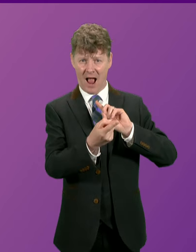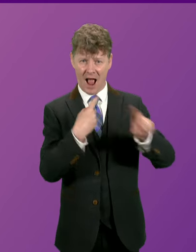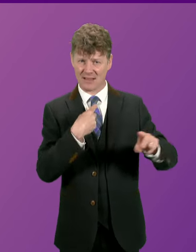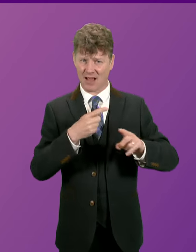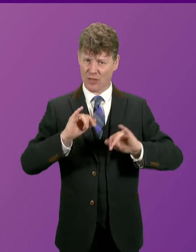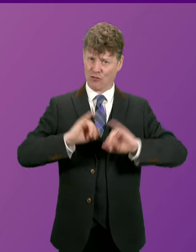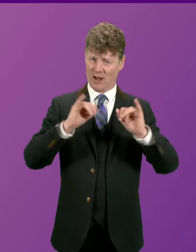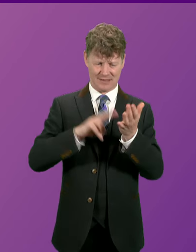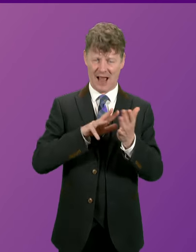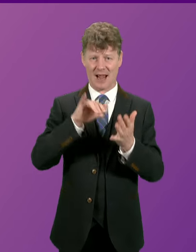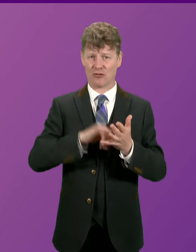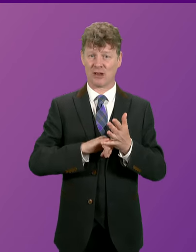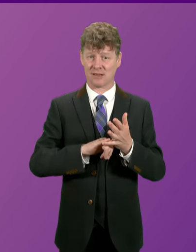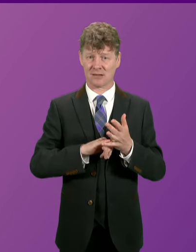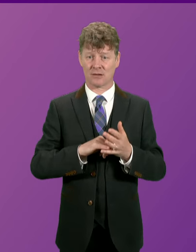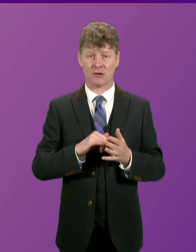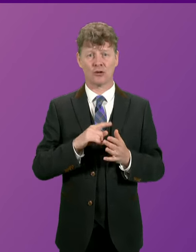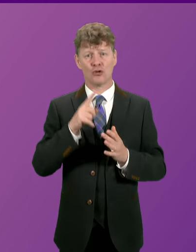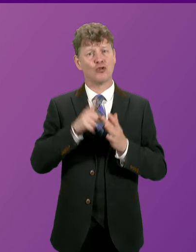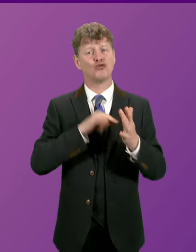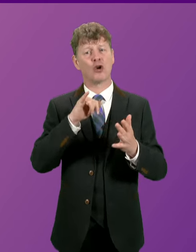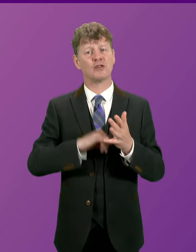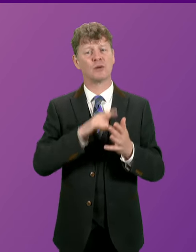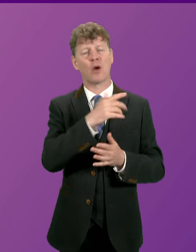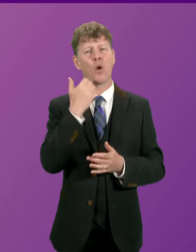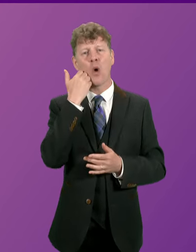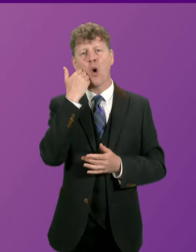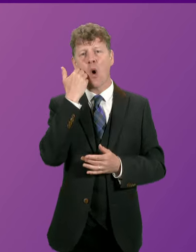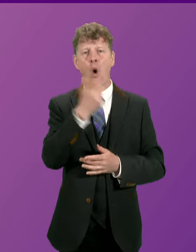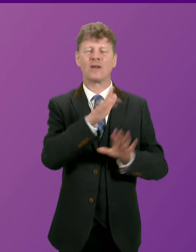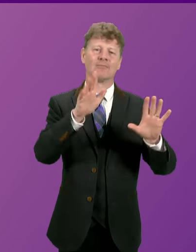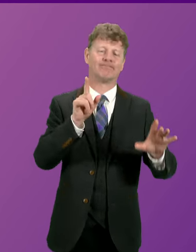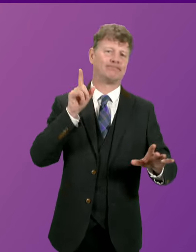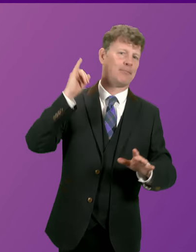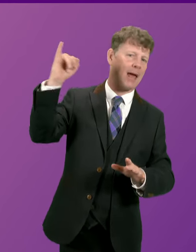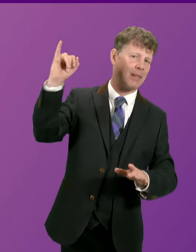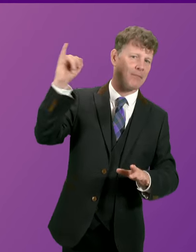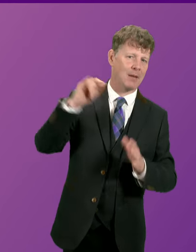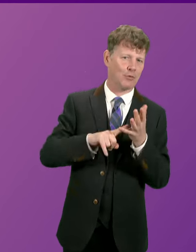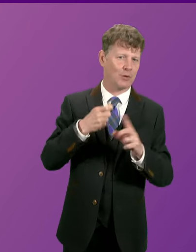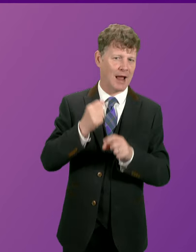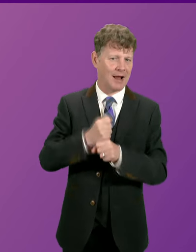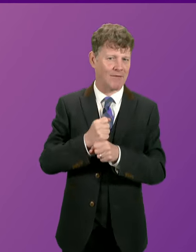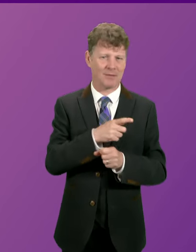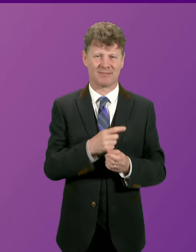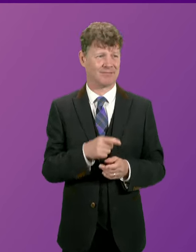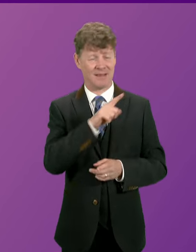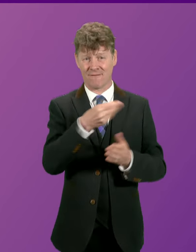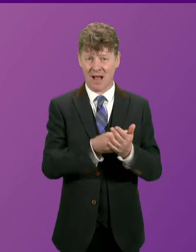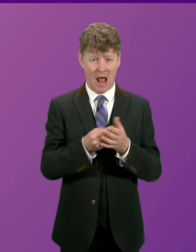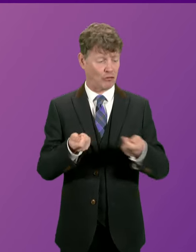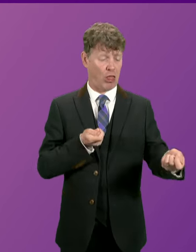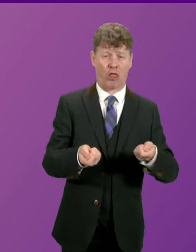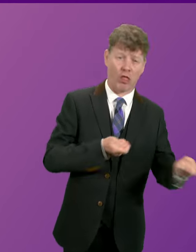facing our NHS. Instead, he went to his get out jail free card with the UK Tory government. His financial mismanagement and the £1